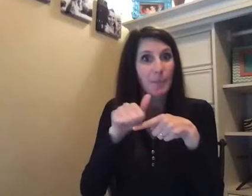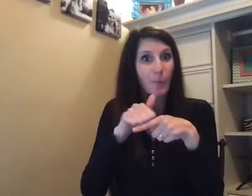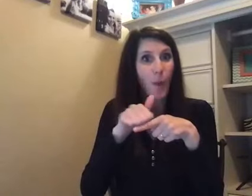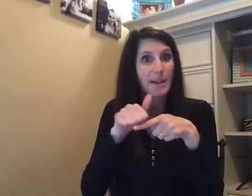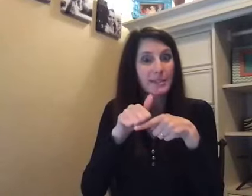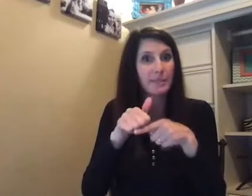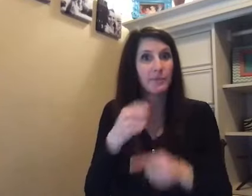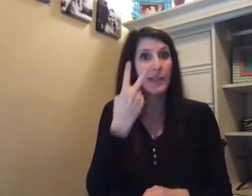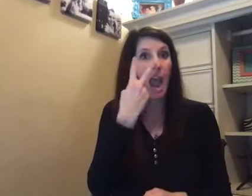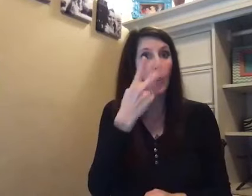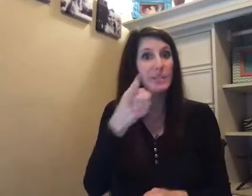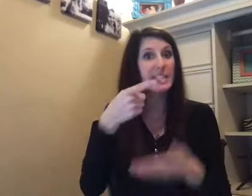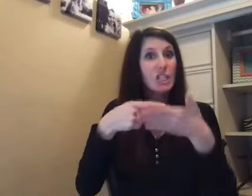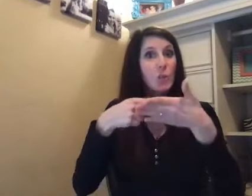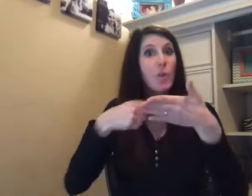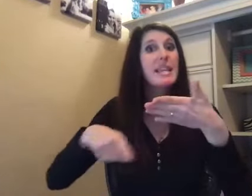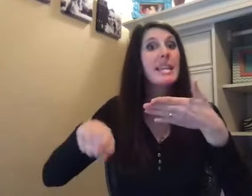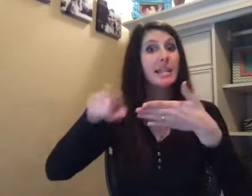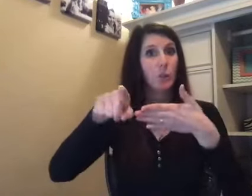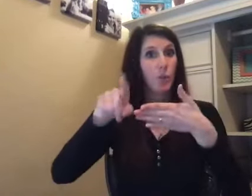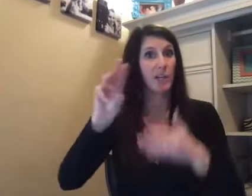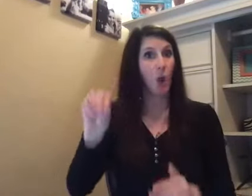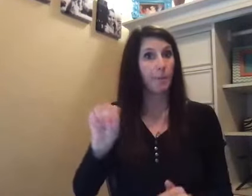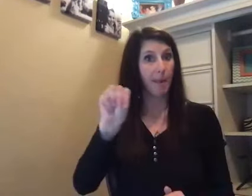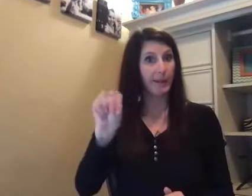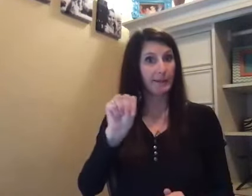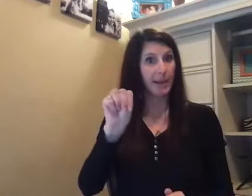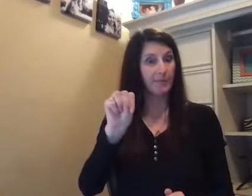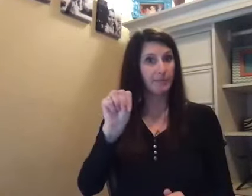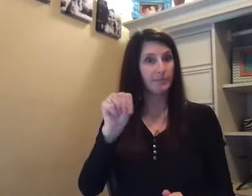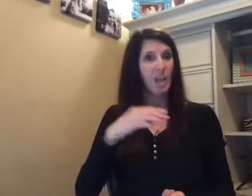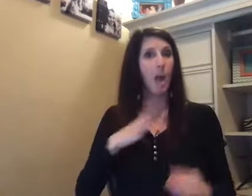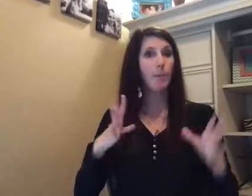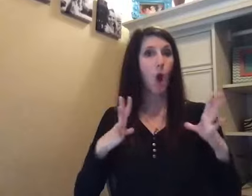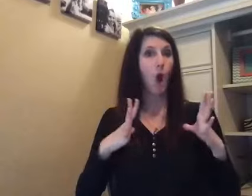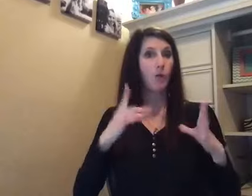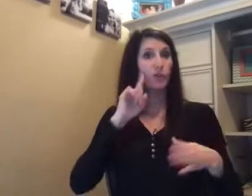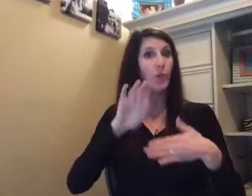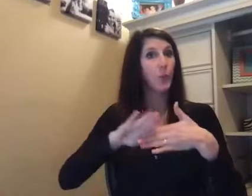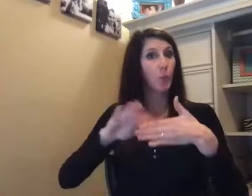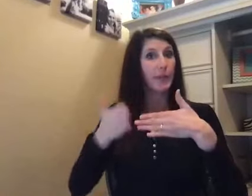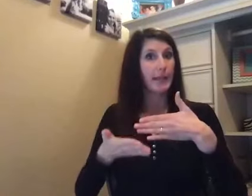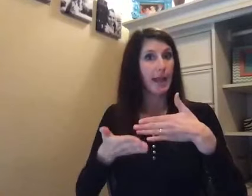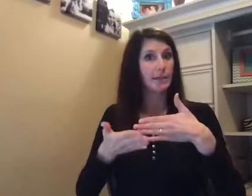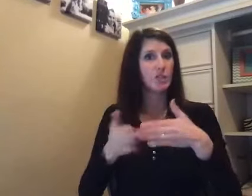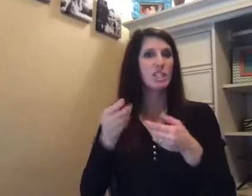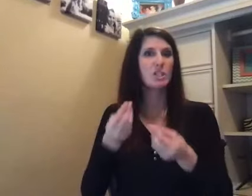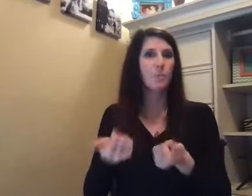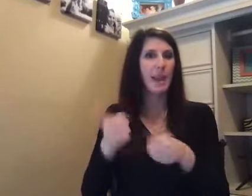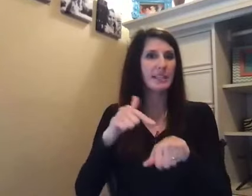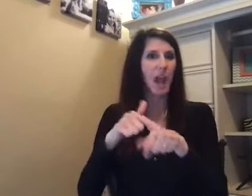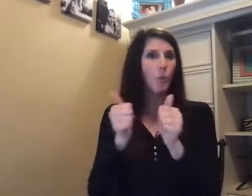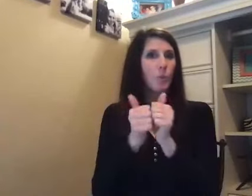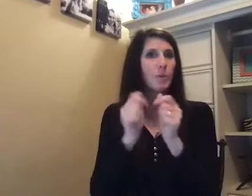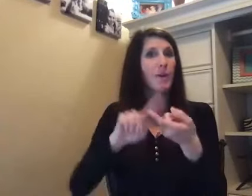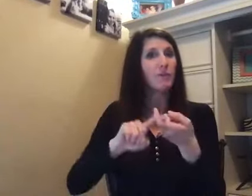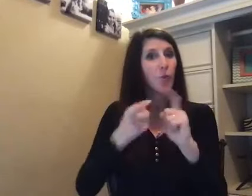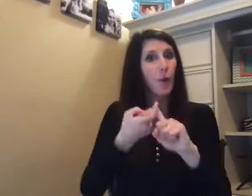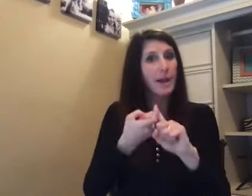classy, I will see you next week on Monday, up, up for the weekend, she's FaceTime, with my prayers,